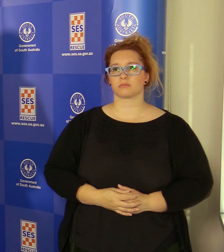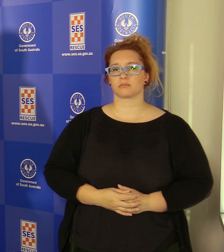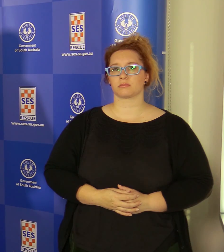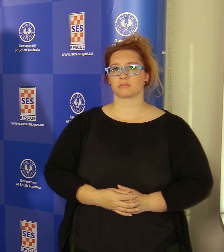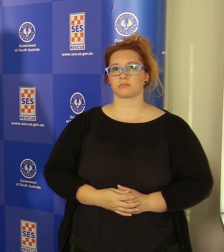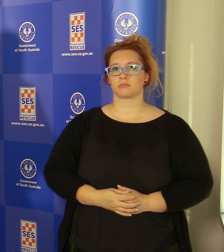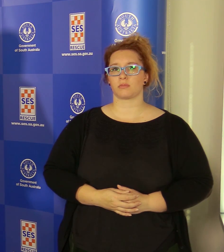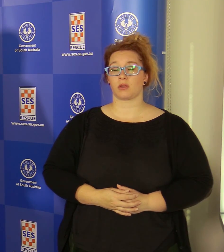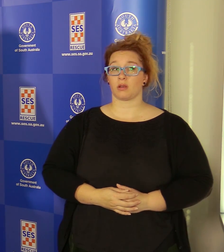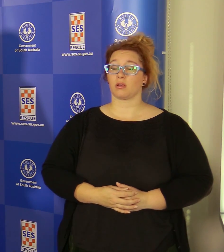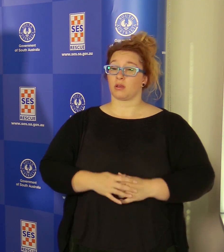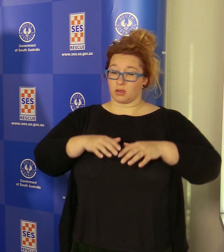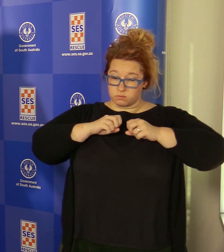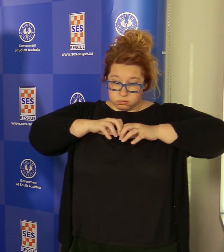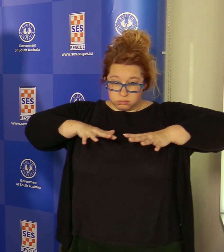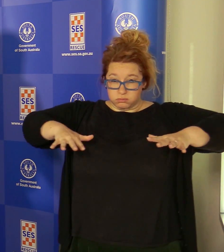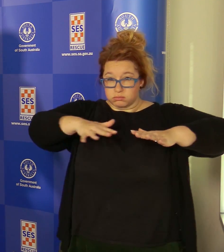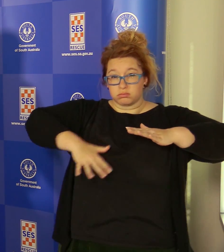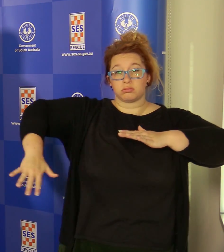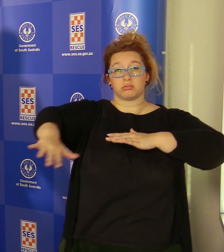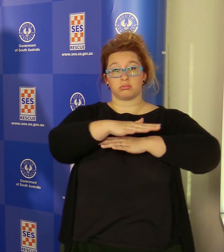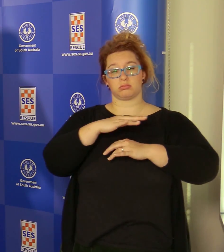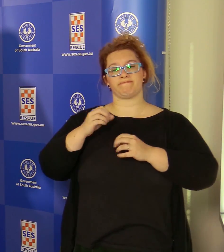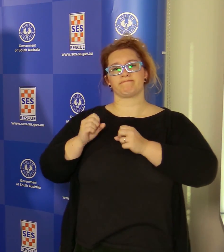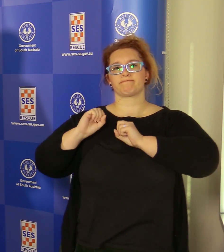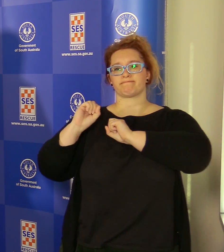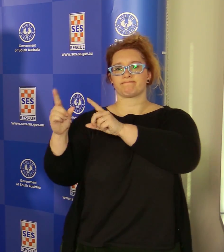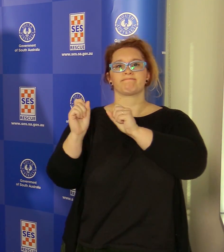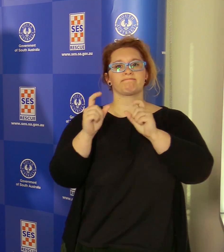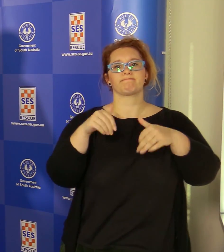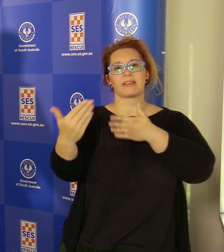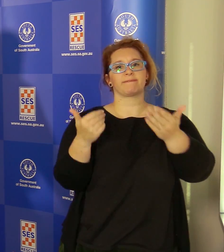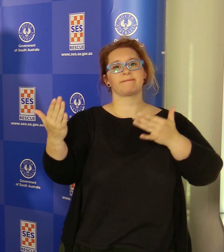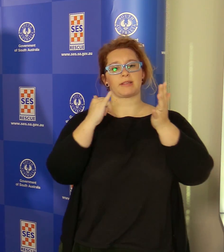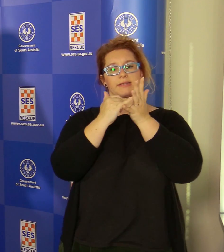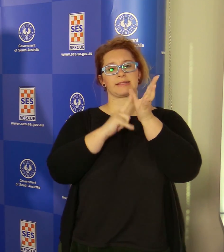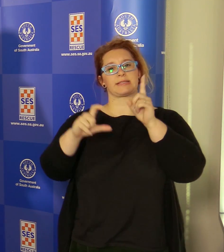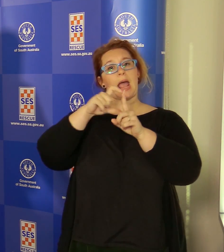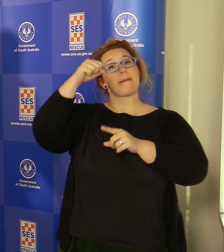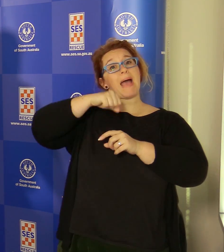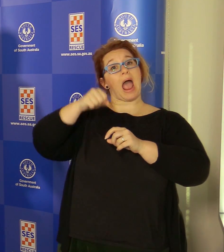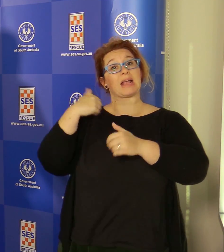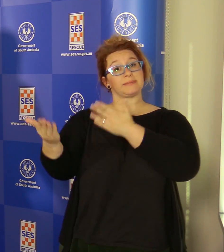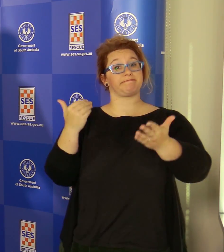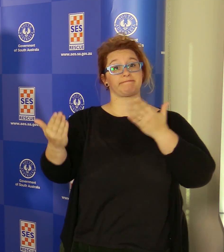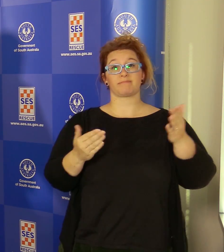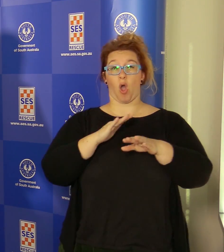widespread we've been distributing sandbags over the last couple of days in excess of 43,000 sandbags and well over